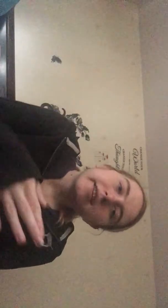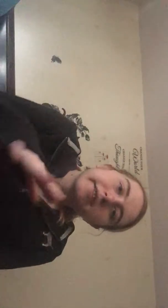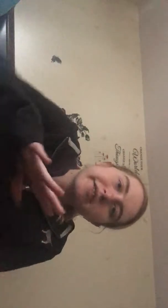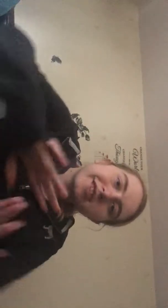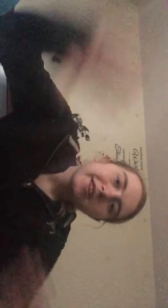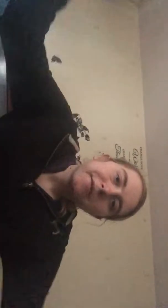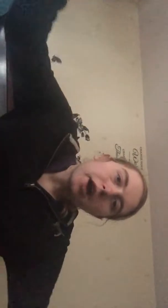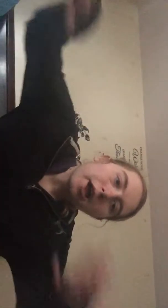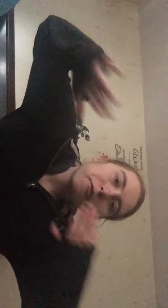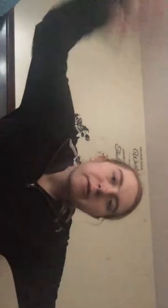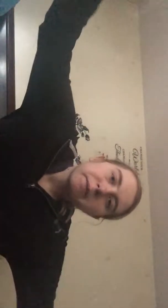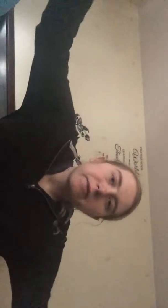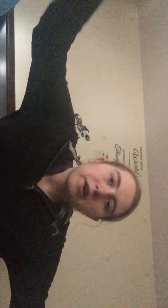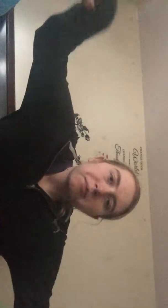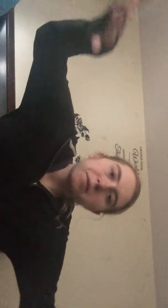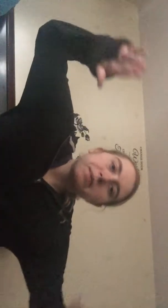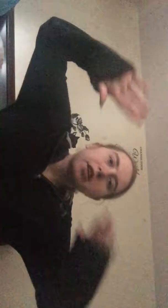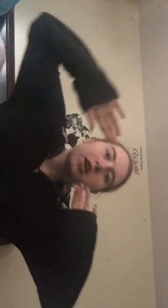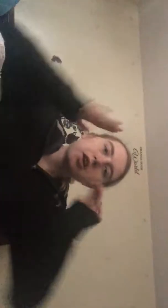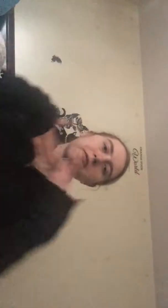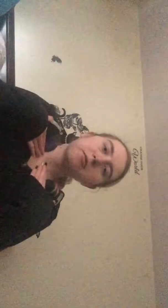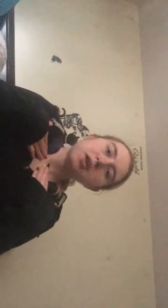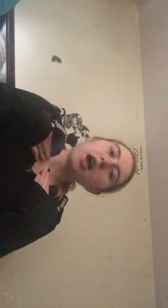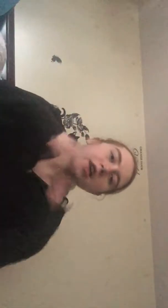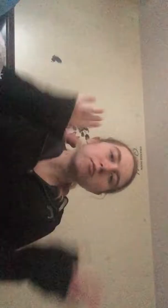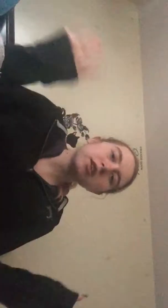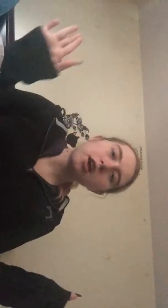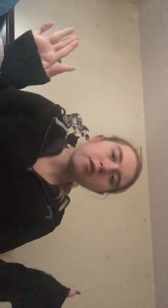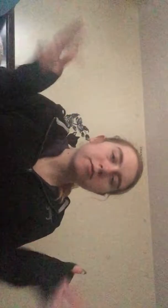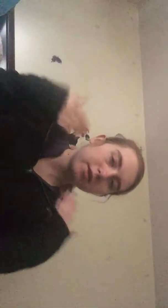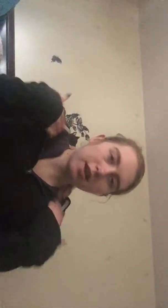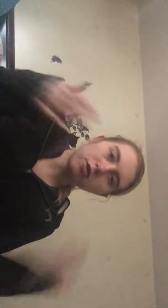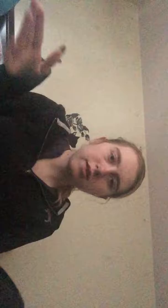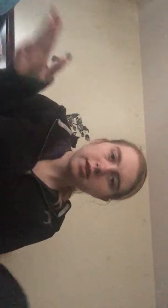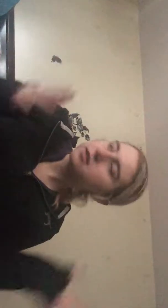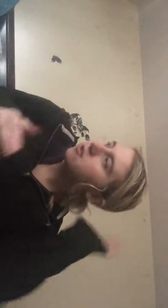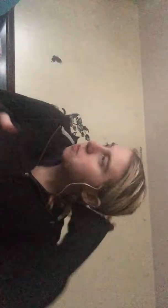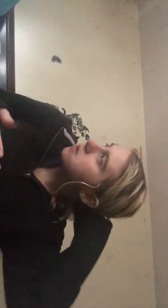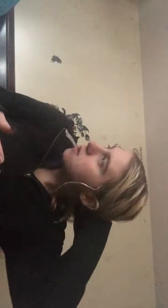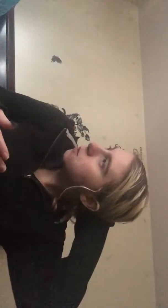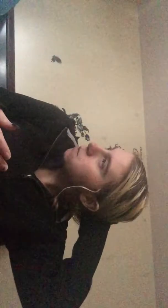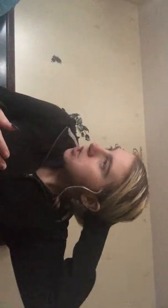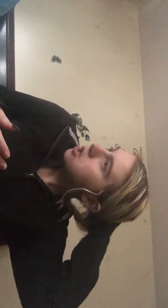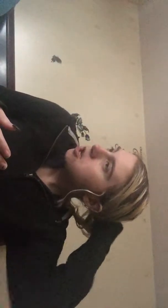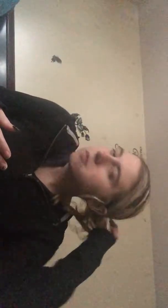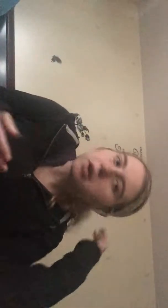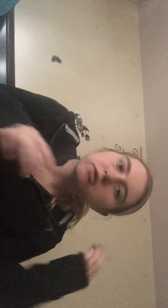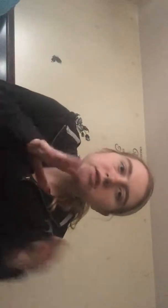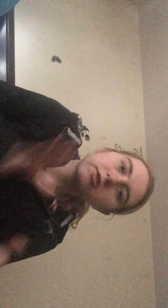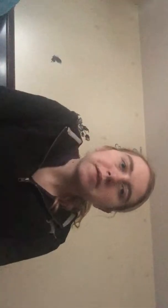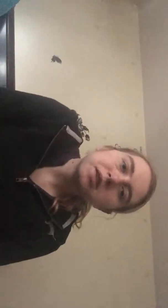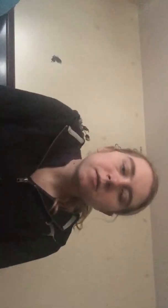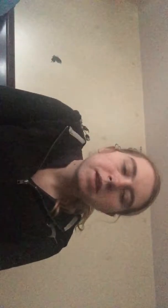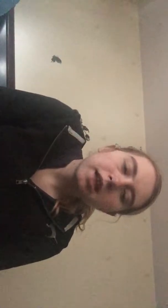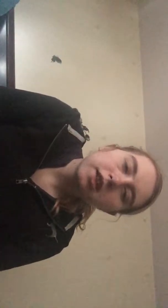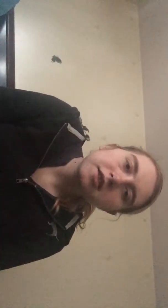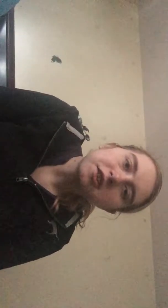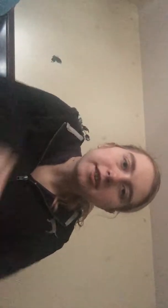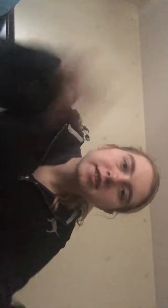that stuff I would be fine but for me I don't like hello I don't like that stuff because like Michael Socrates had like this haunted